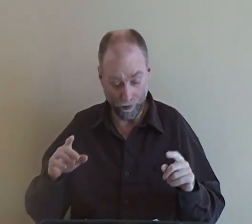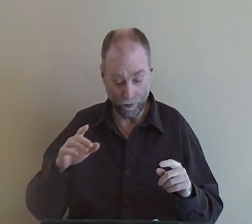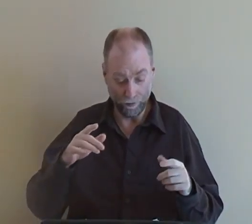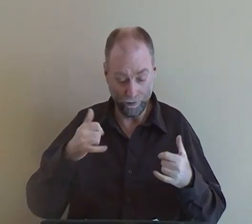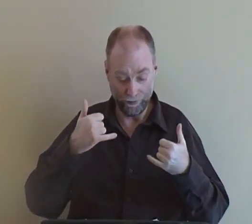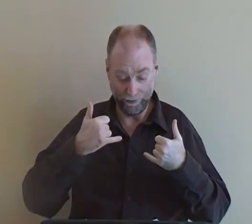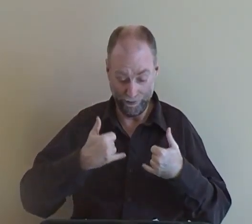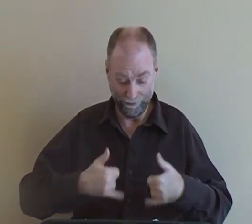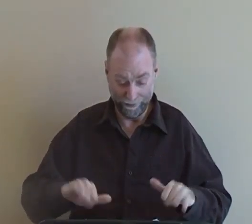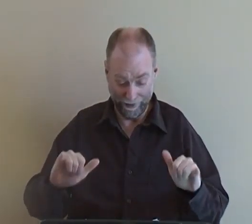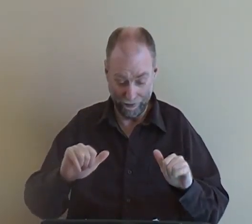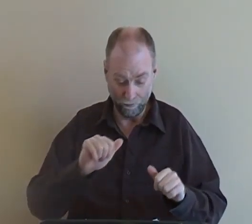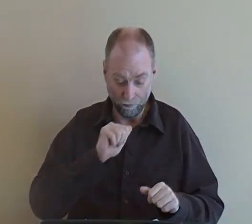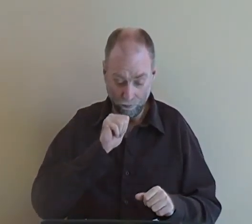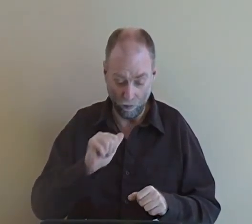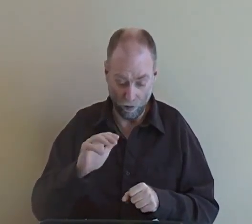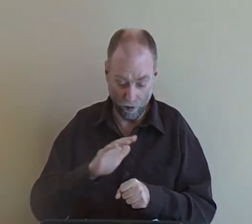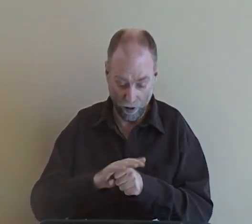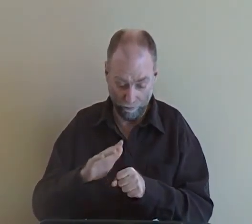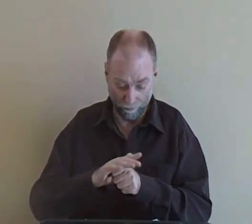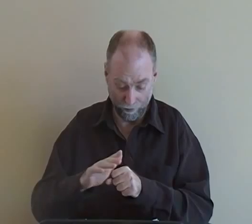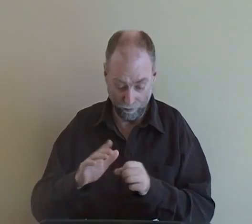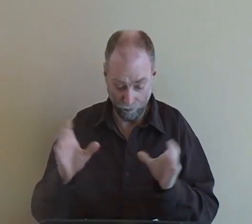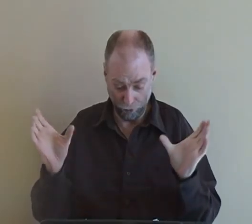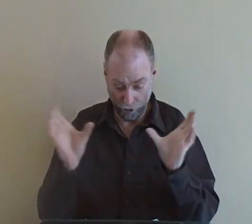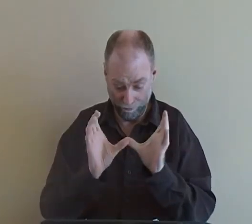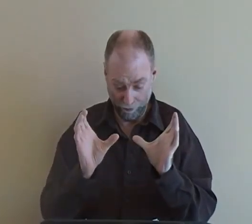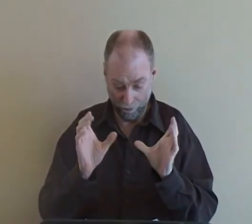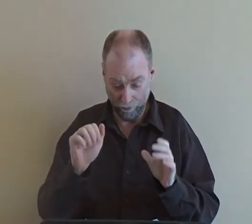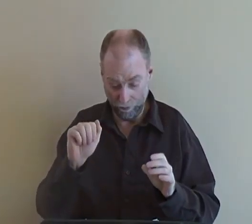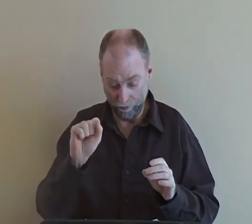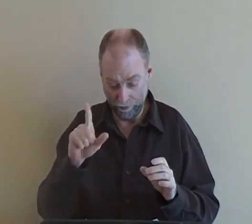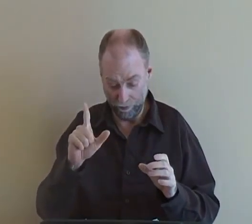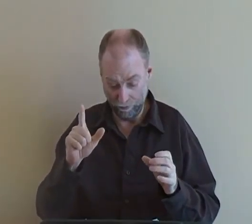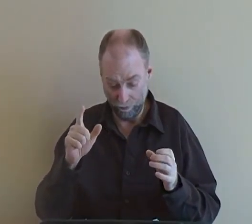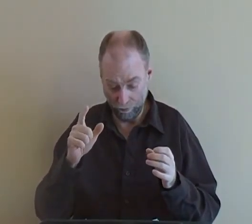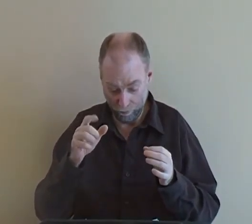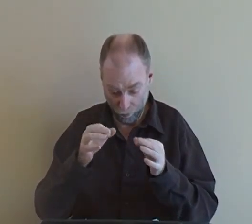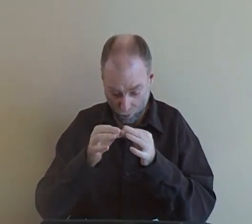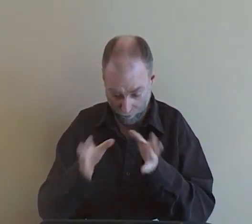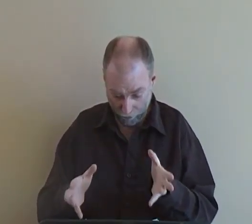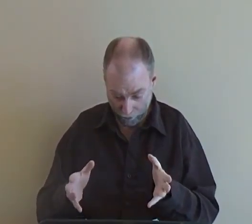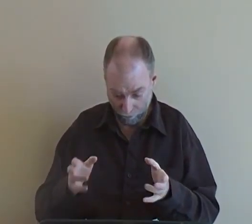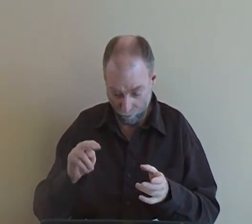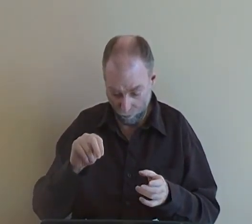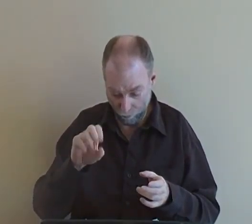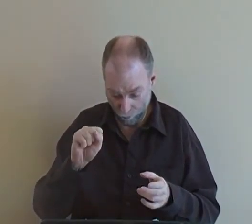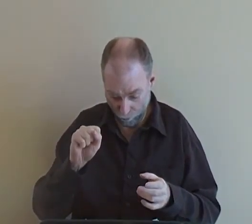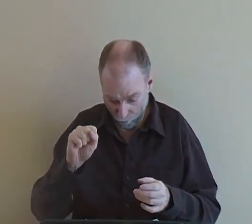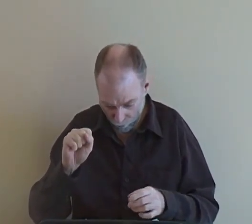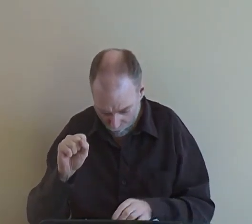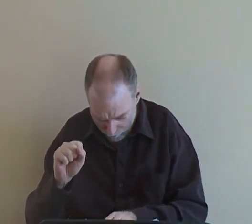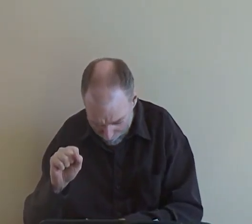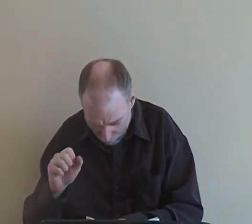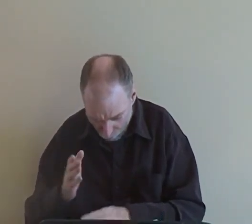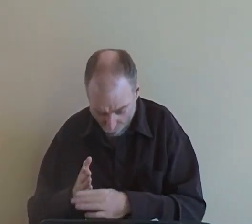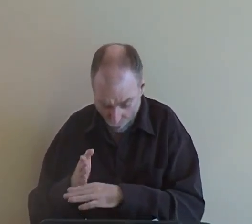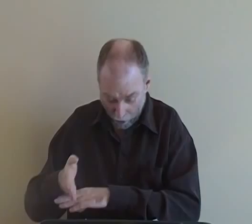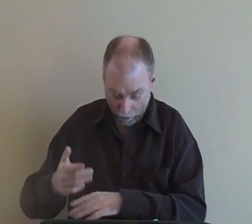but there's still not enough certified ASL interpreters in Nova Scotia